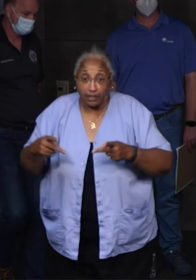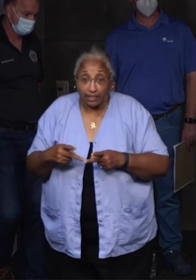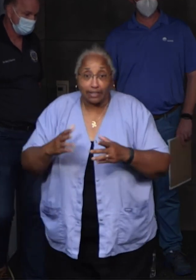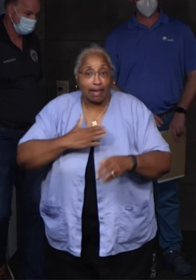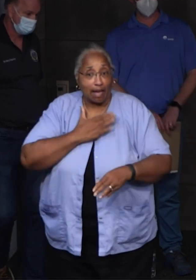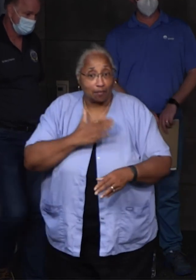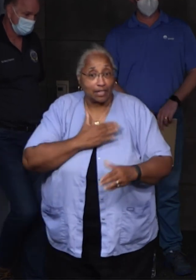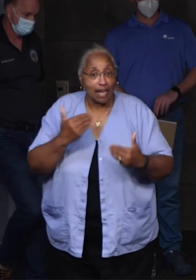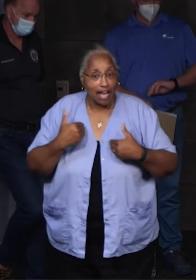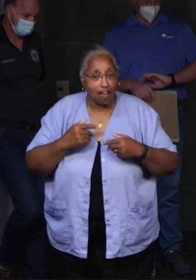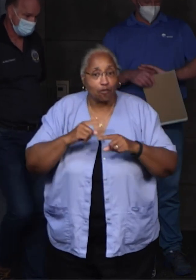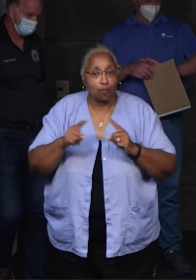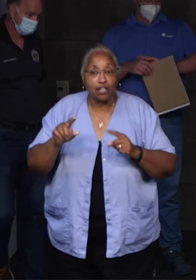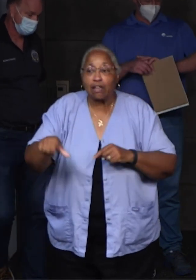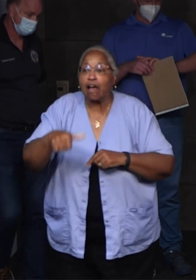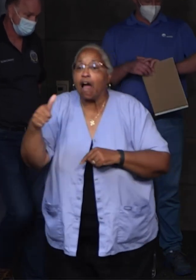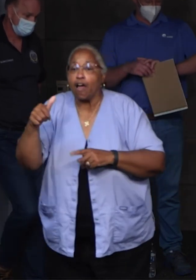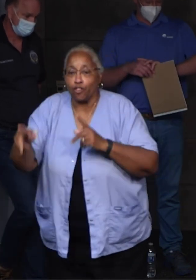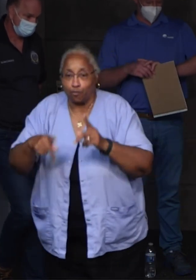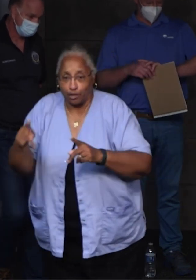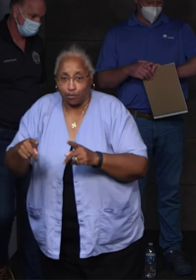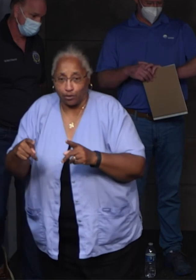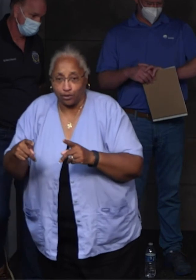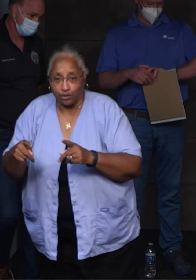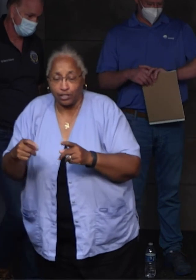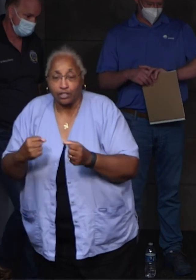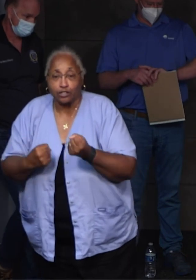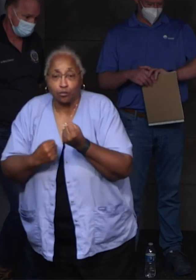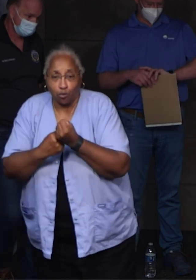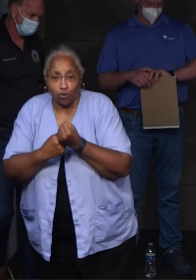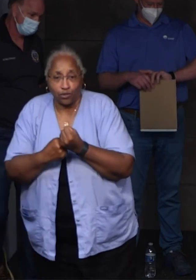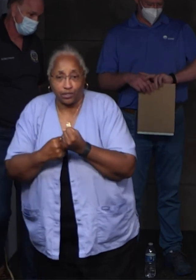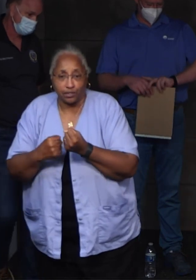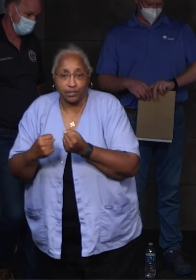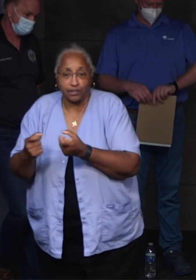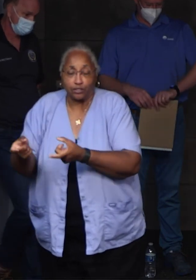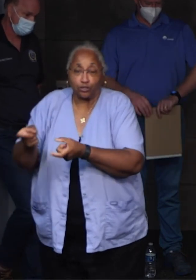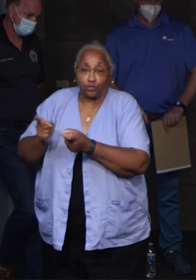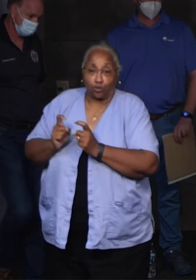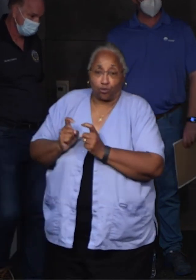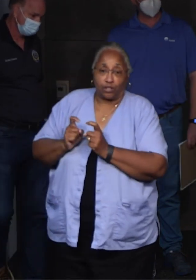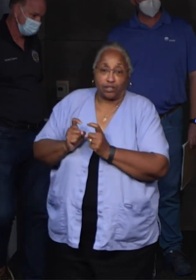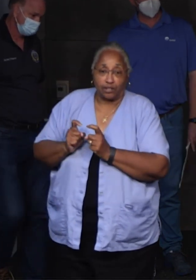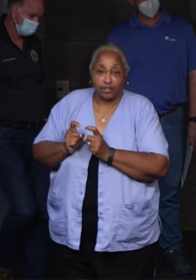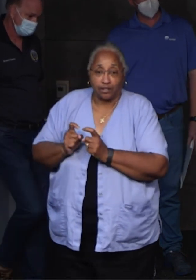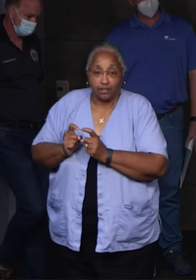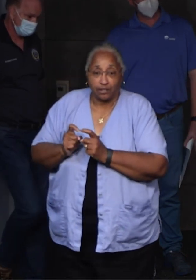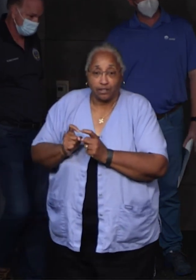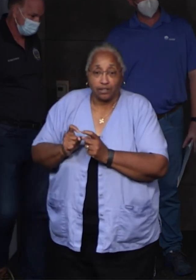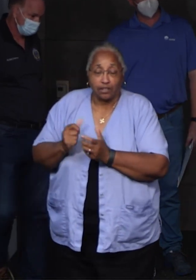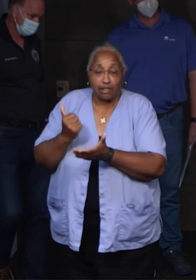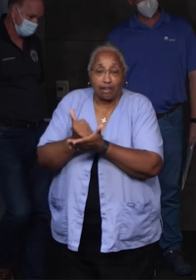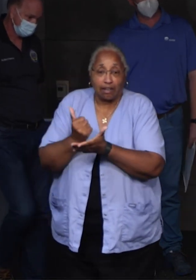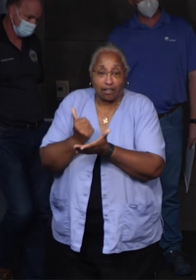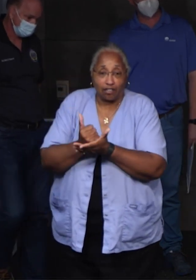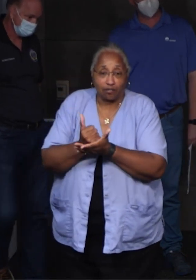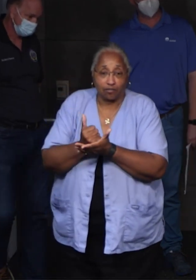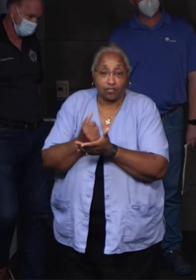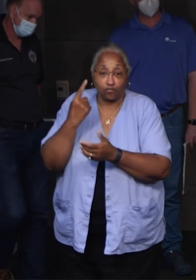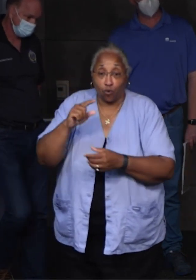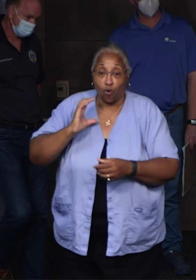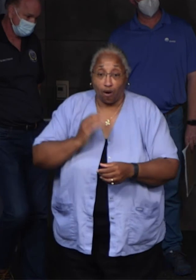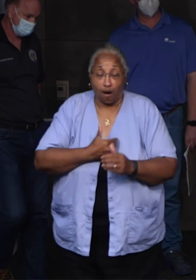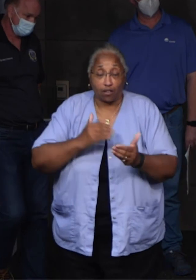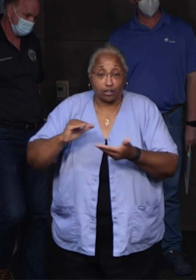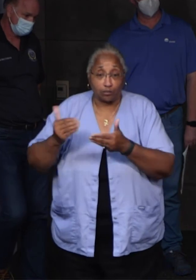it's those third party sources that are able to provide those that those relief outlets to our